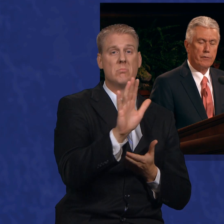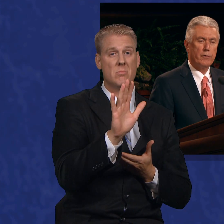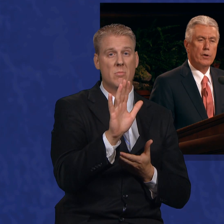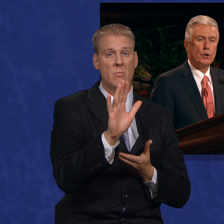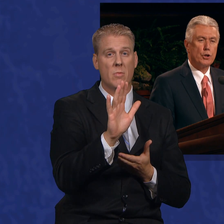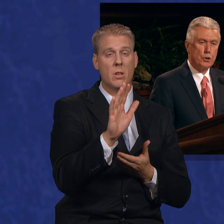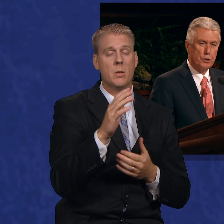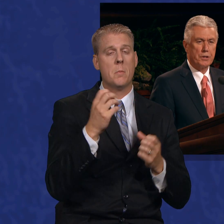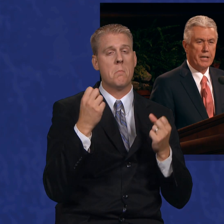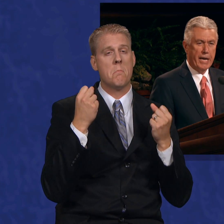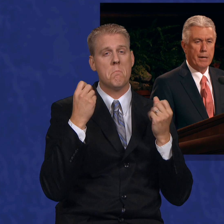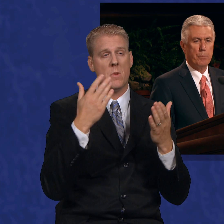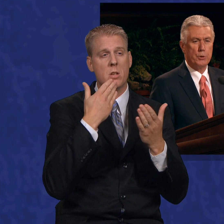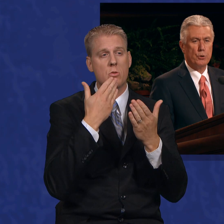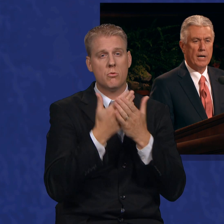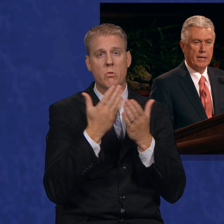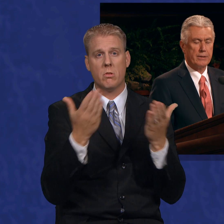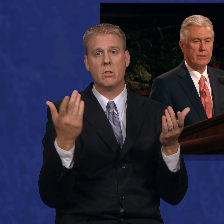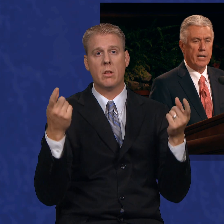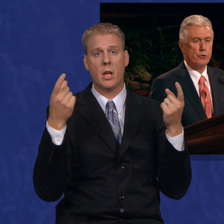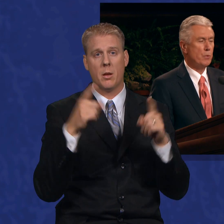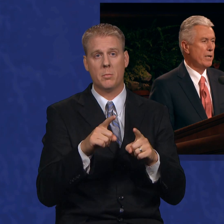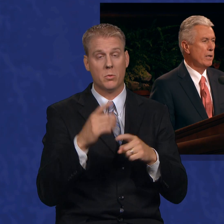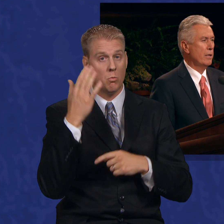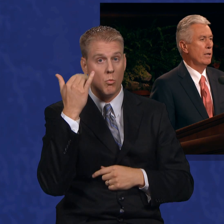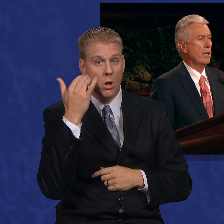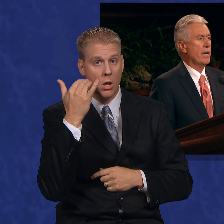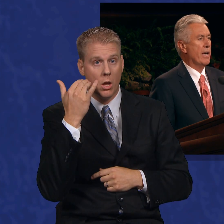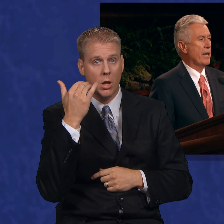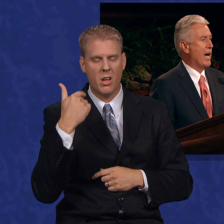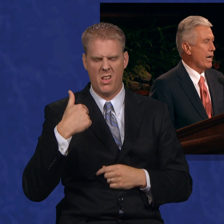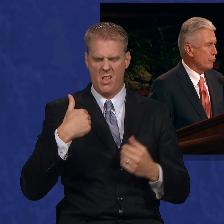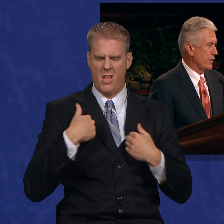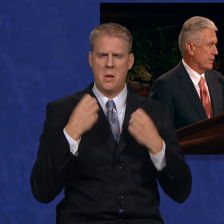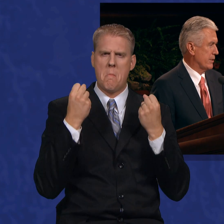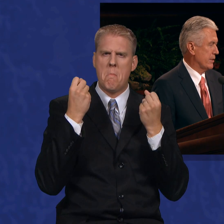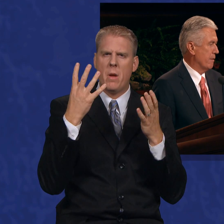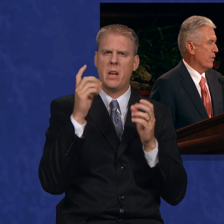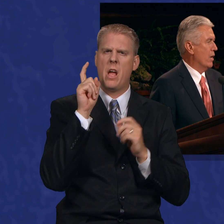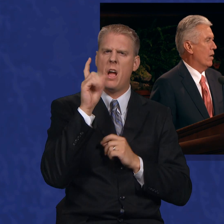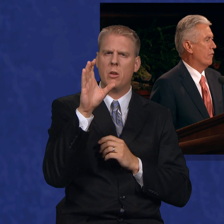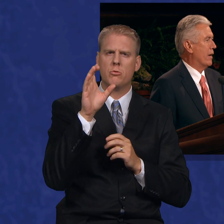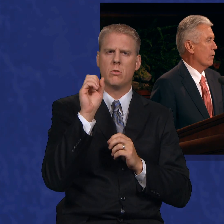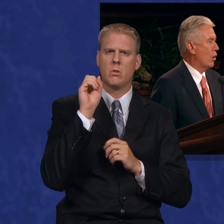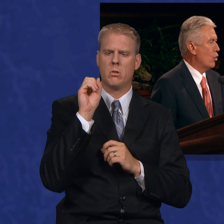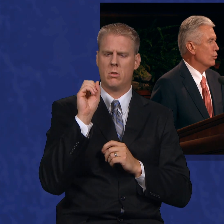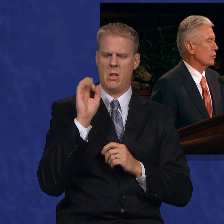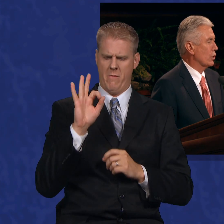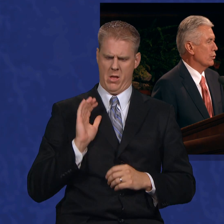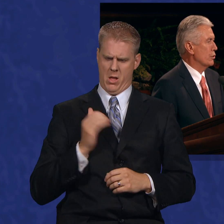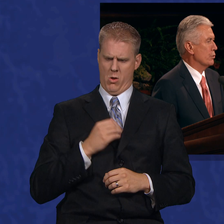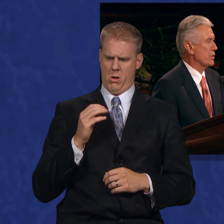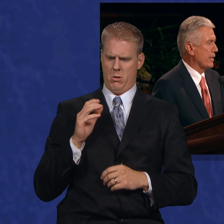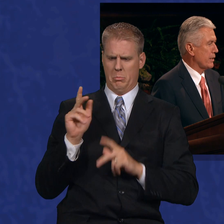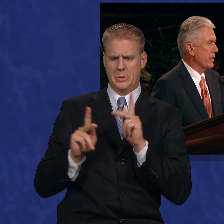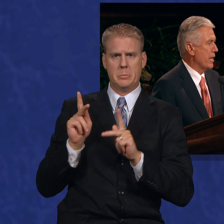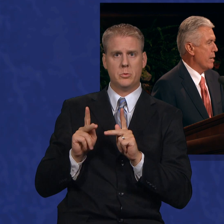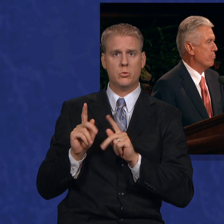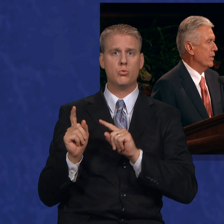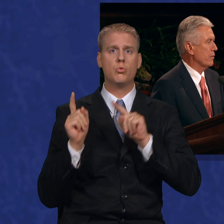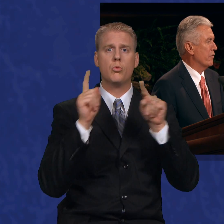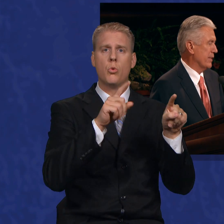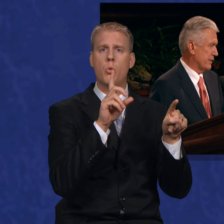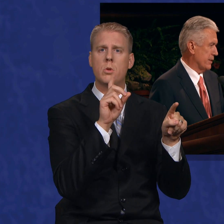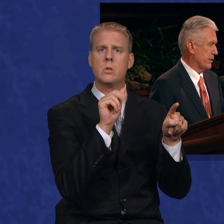a lot of good came to us as we had hundreds of our own go to Duncan